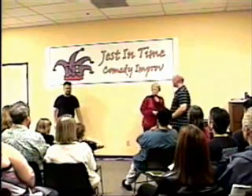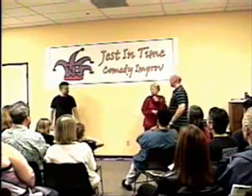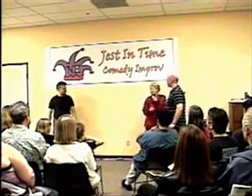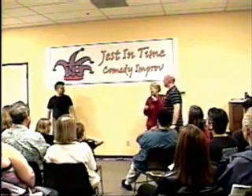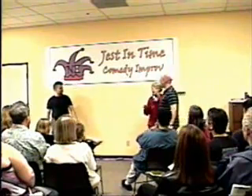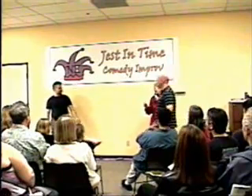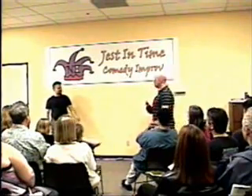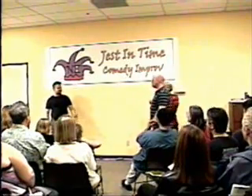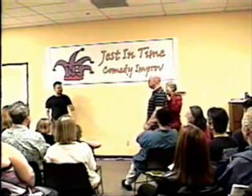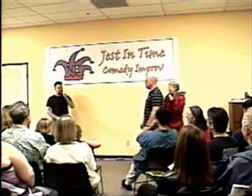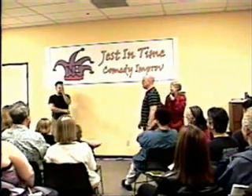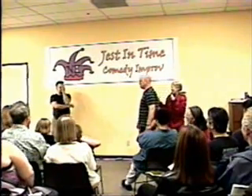there.